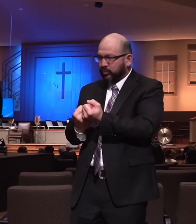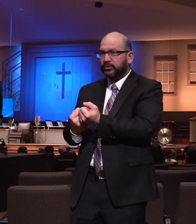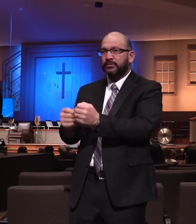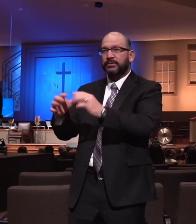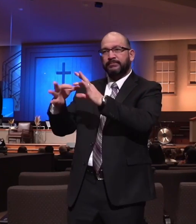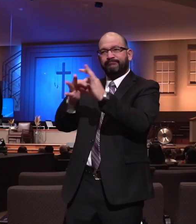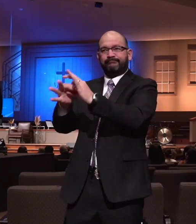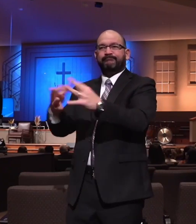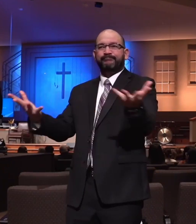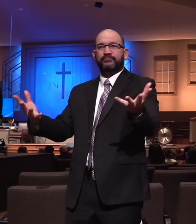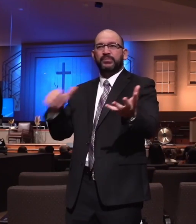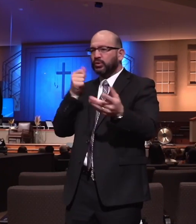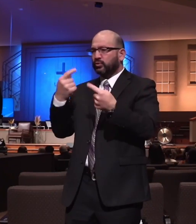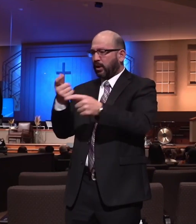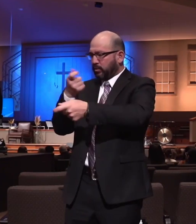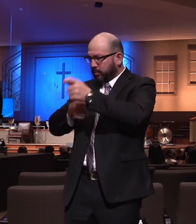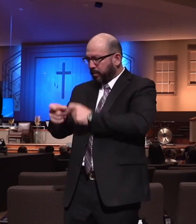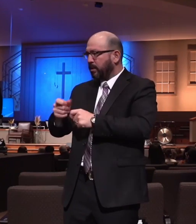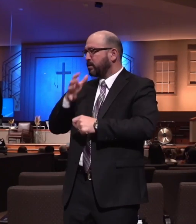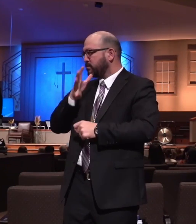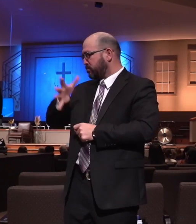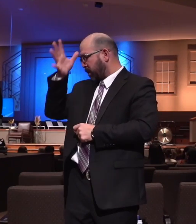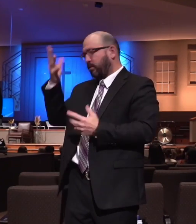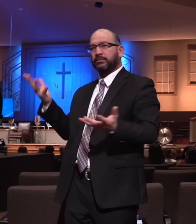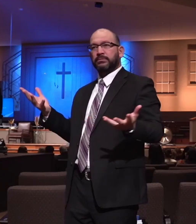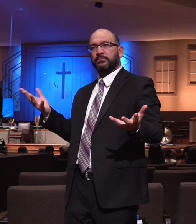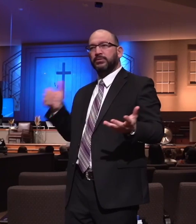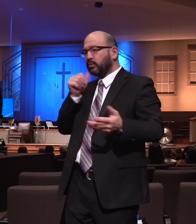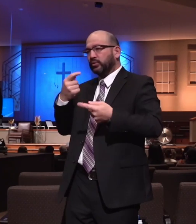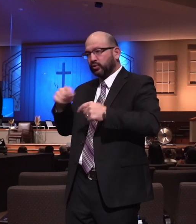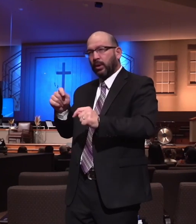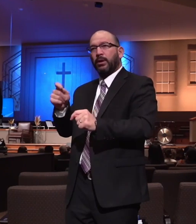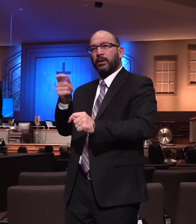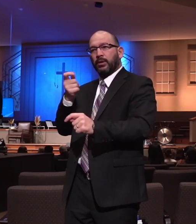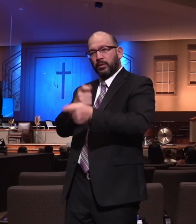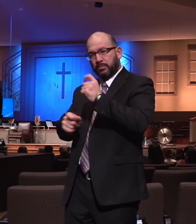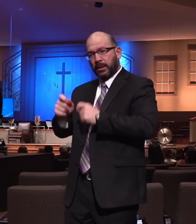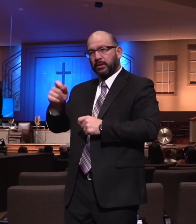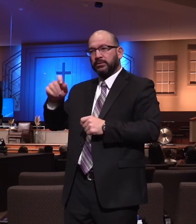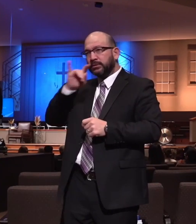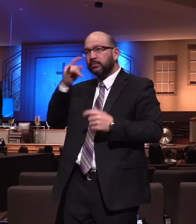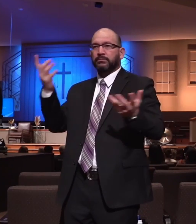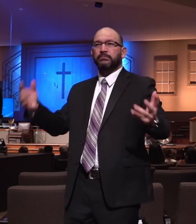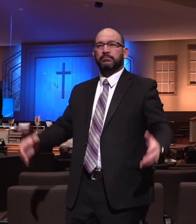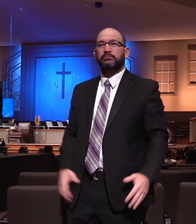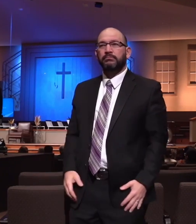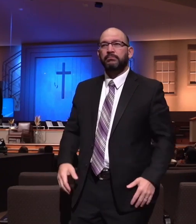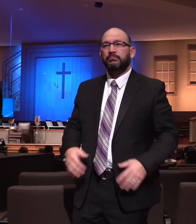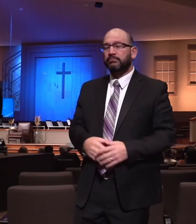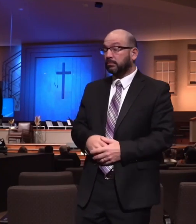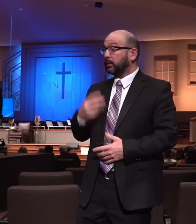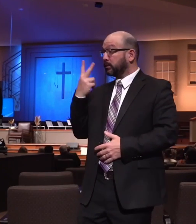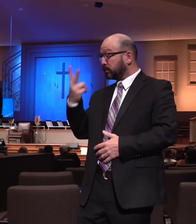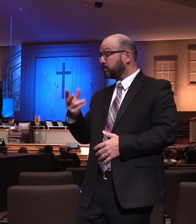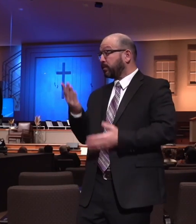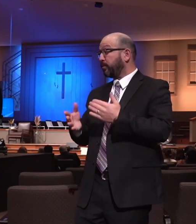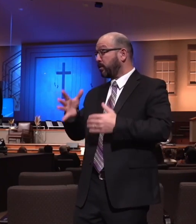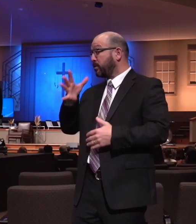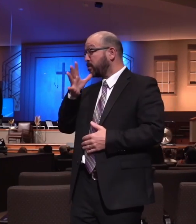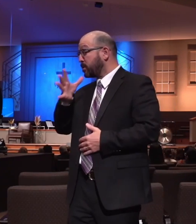Don't try to replace your parents. And don't you try to be the replacement parent. And I've seen this. Sometimes you'll have a parent and they're kind of